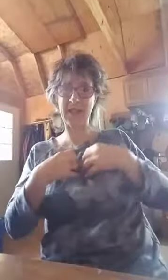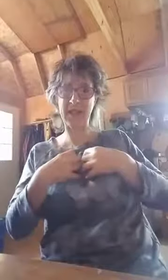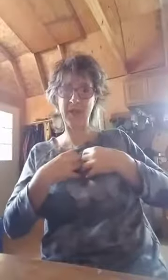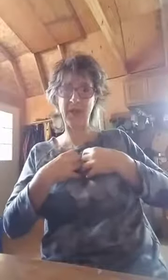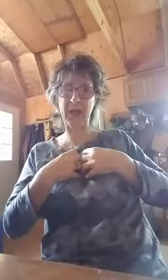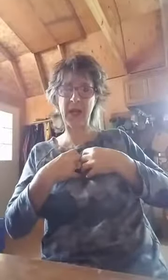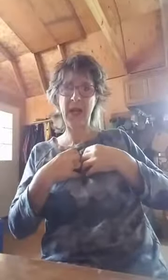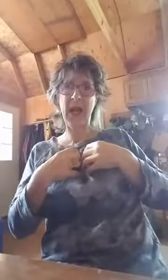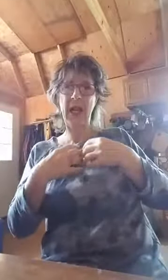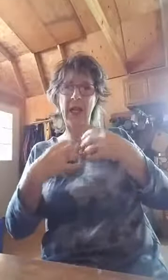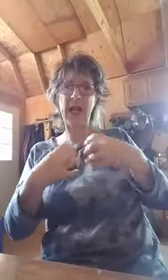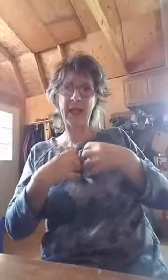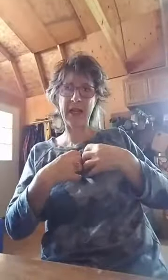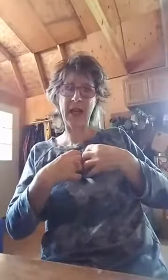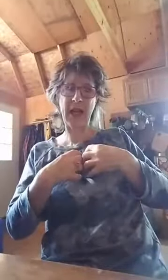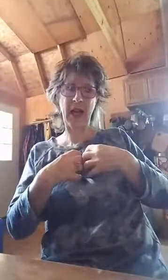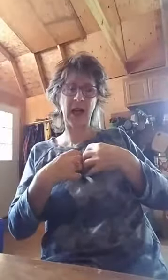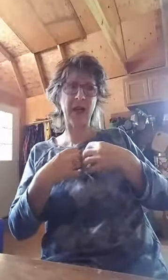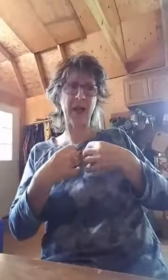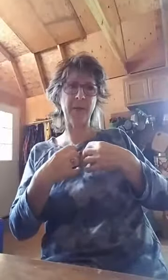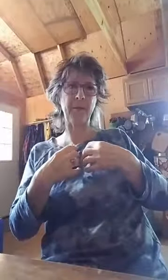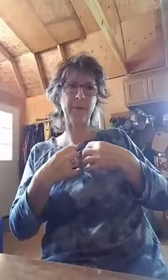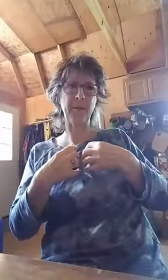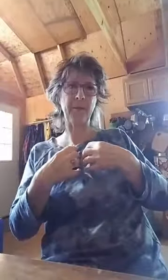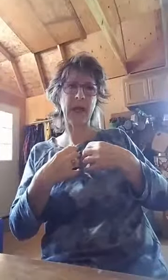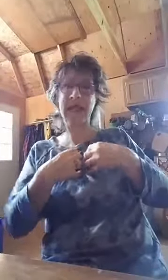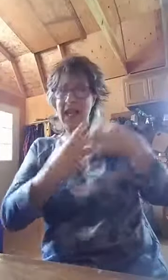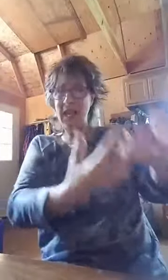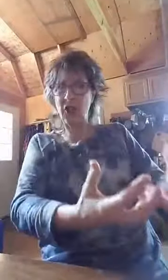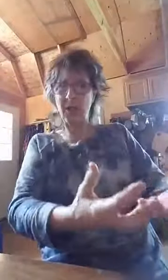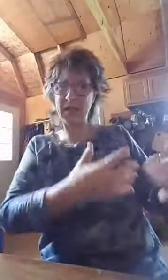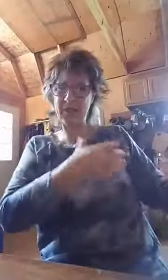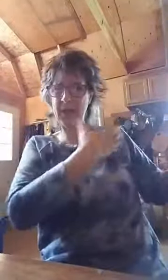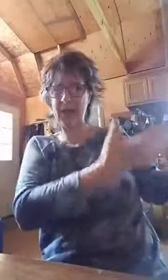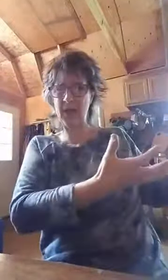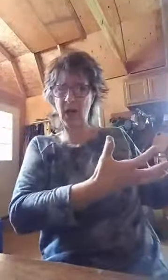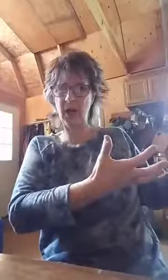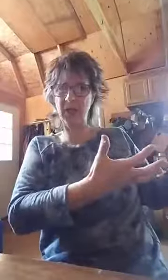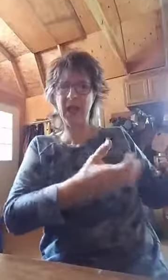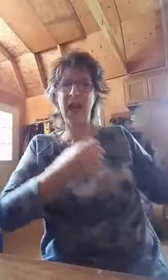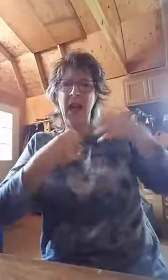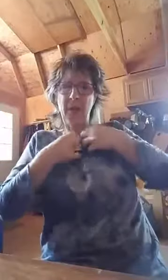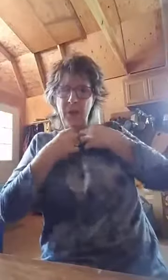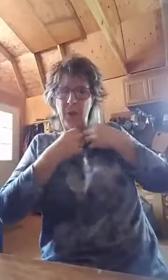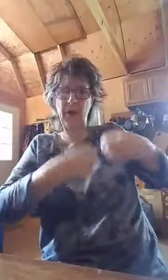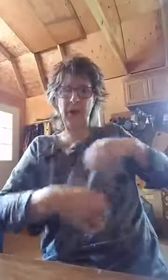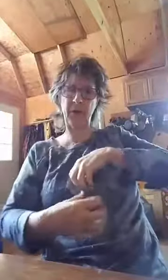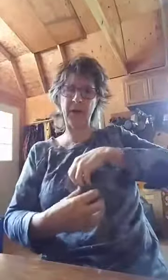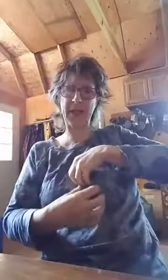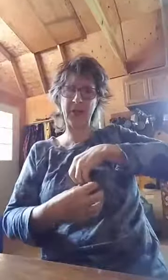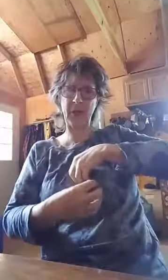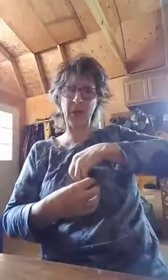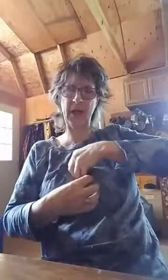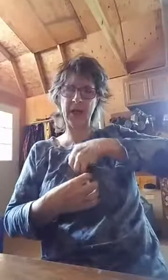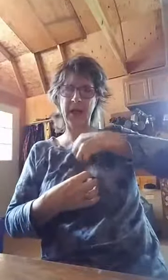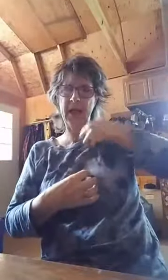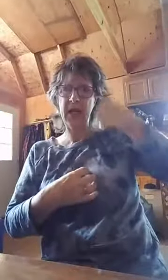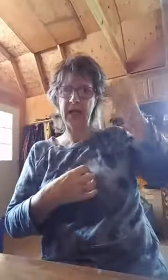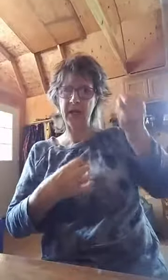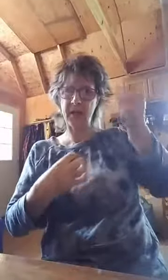inside of me. And I, I, um, engage it by speaking in tongues and by pulling it from my spirit into